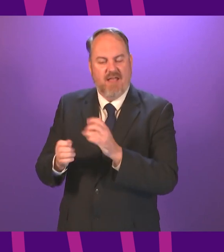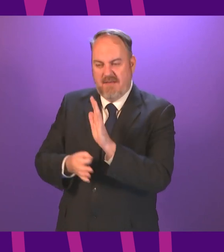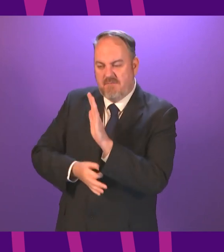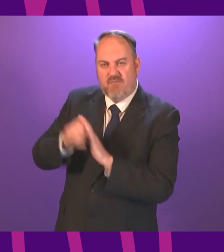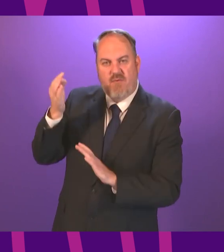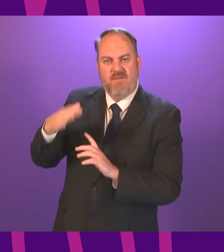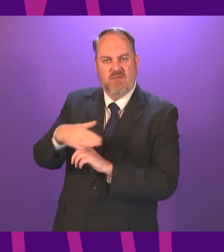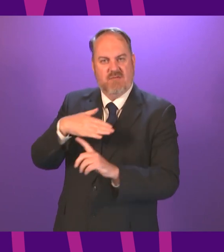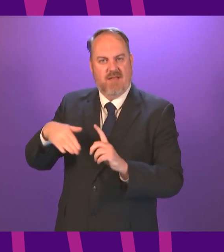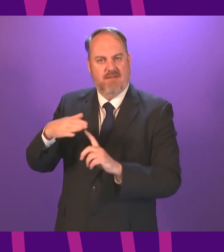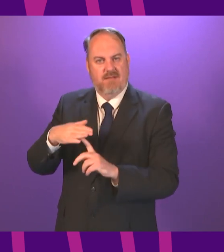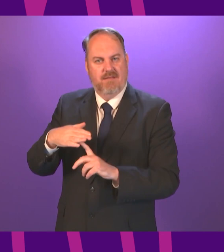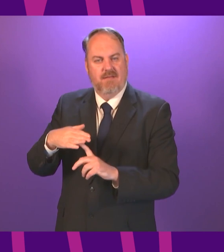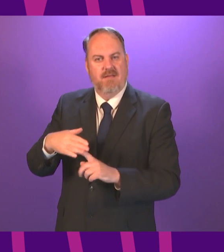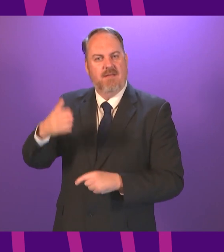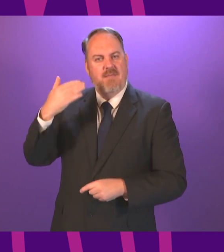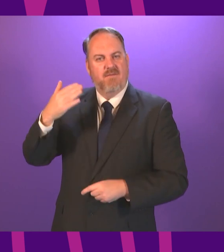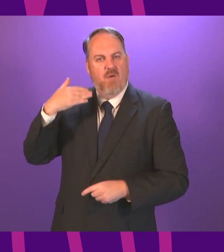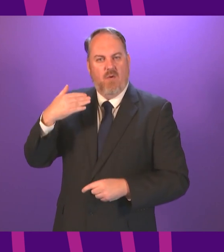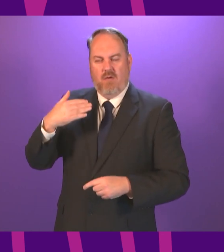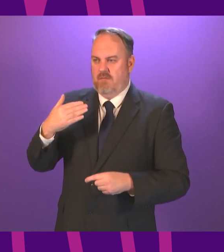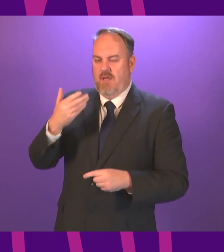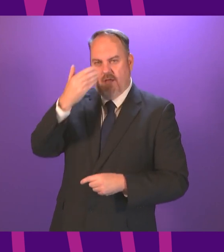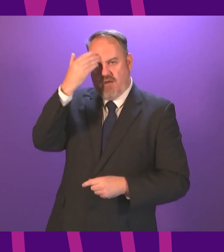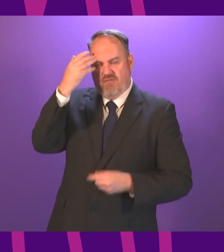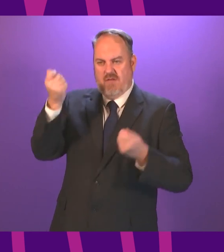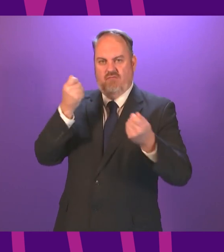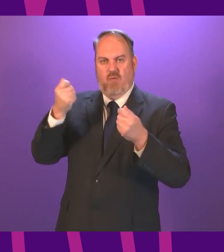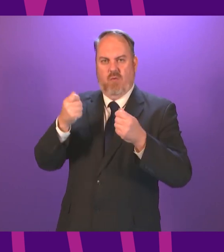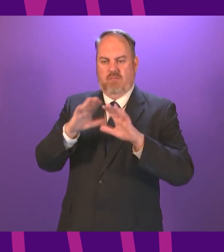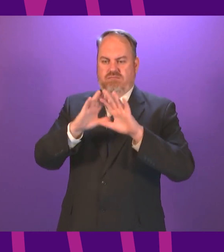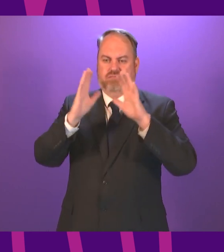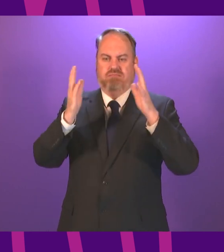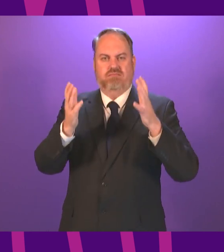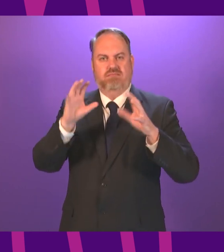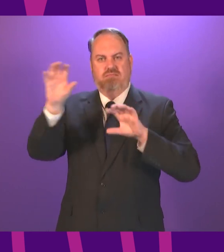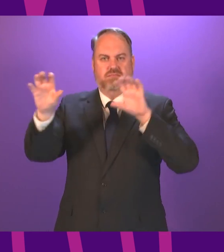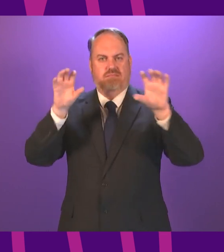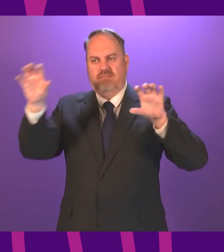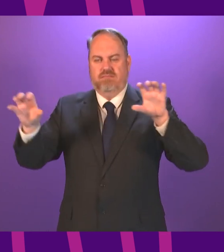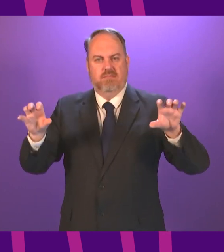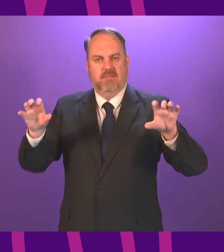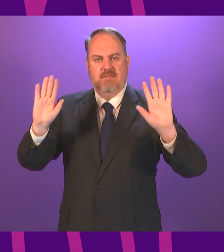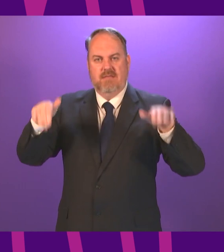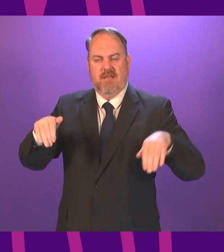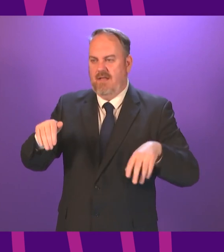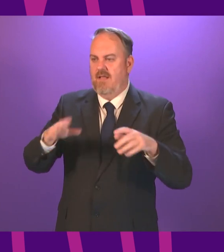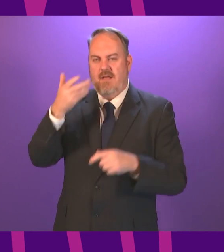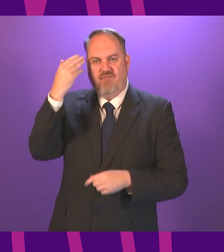empires broke up and many countries entered the world stage as independent states